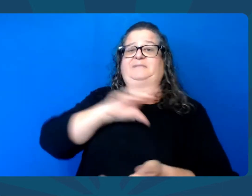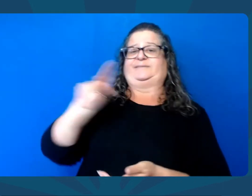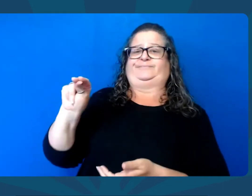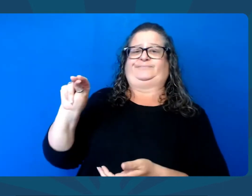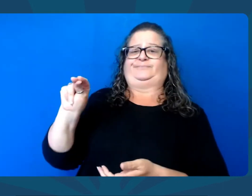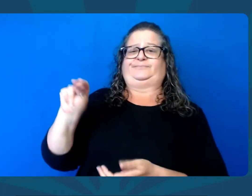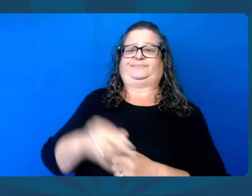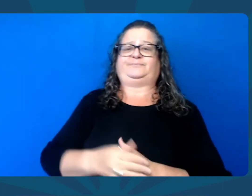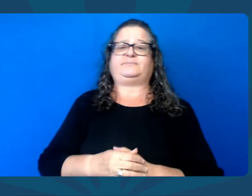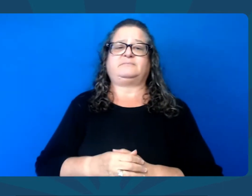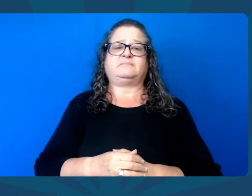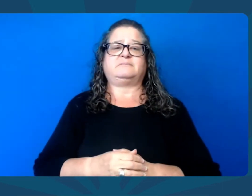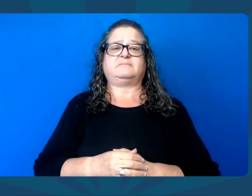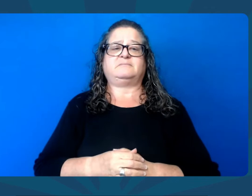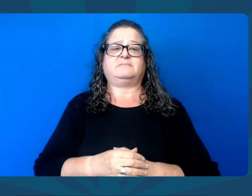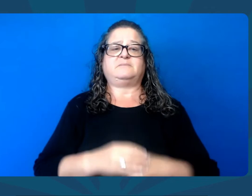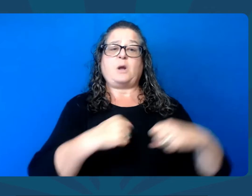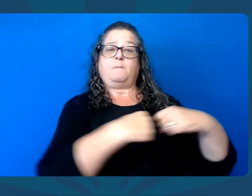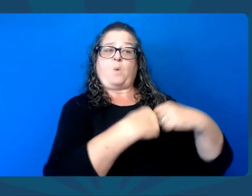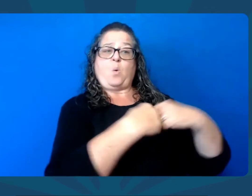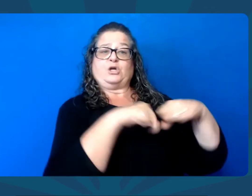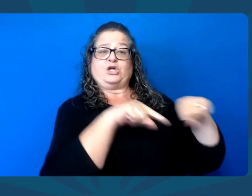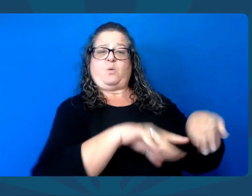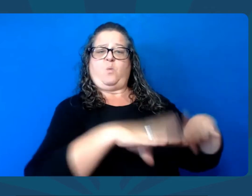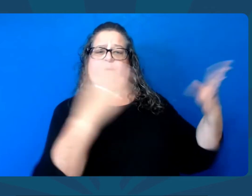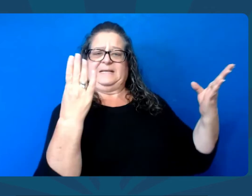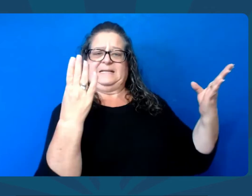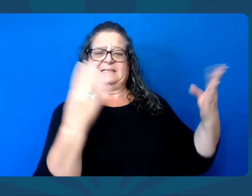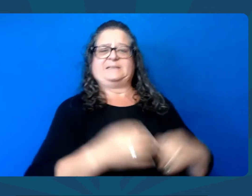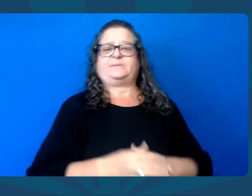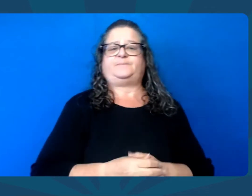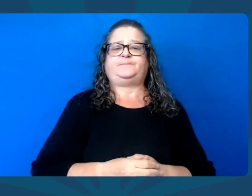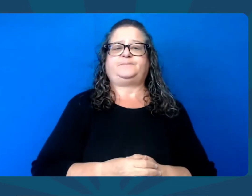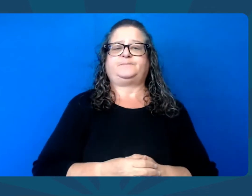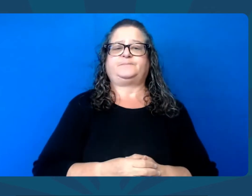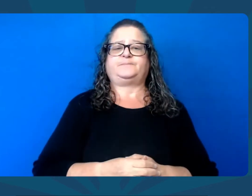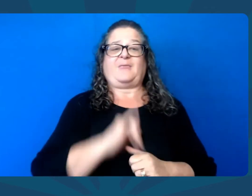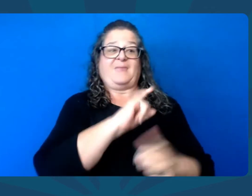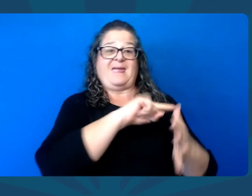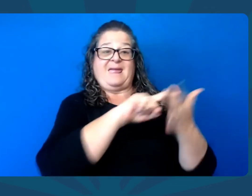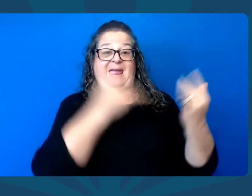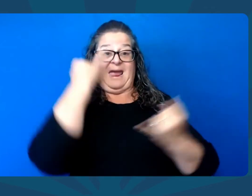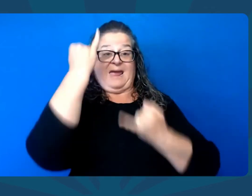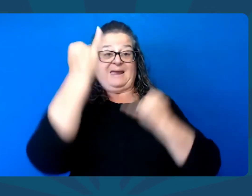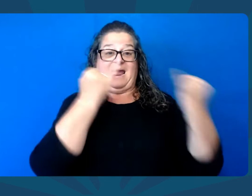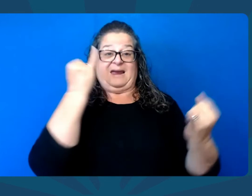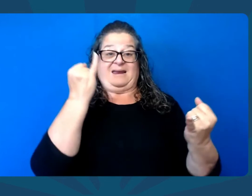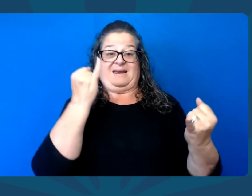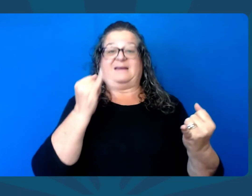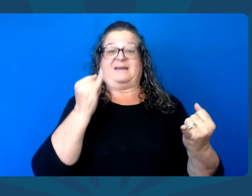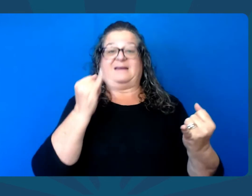My opponent supports radical ideas such as defunding the police, open borders,